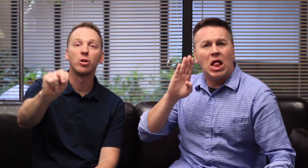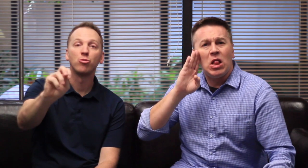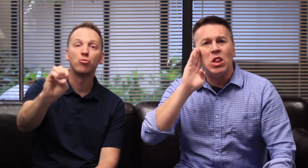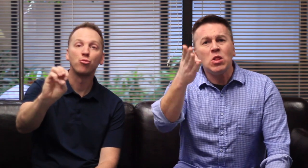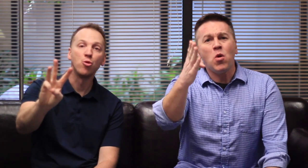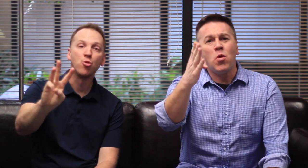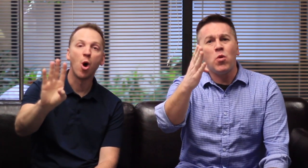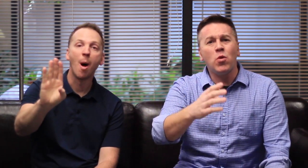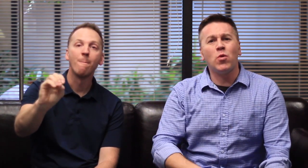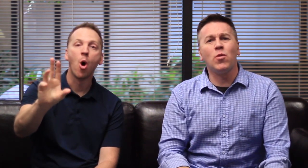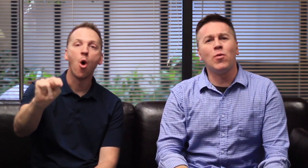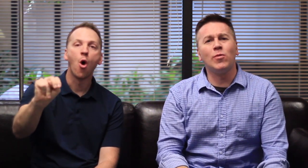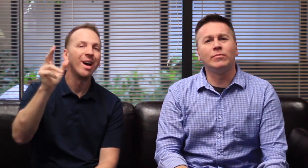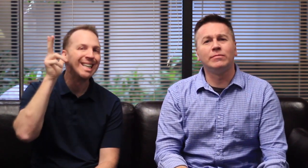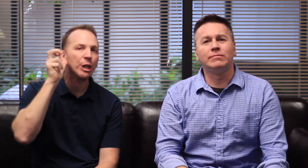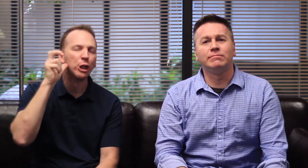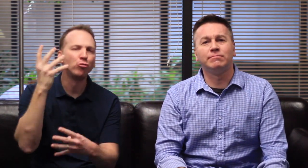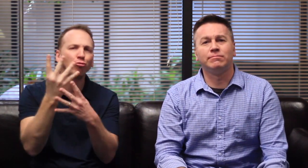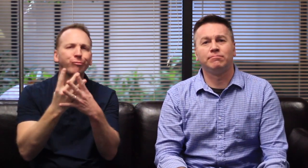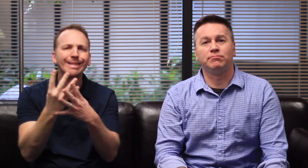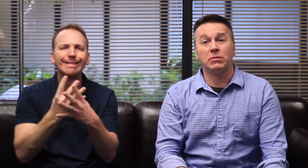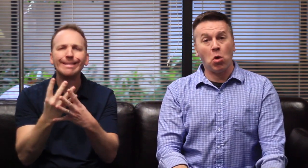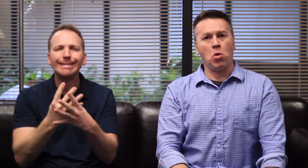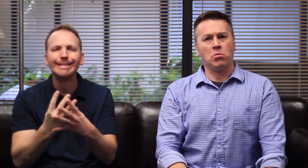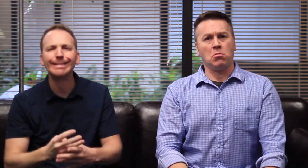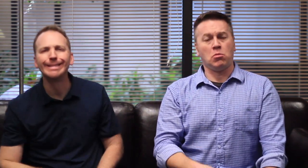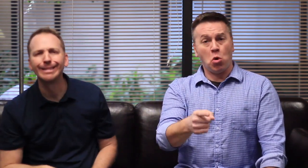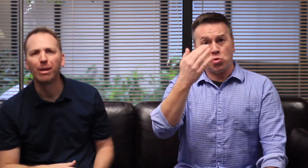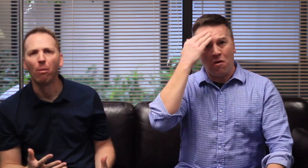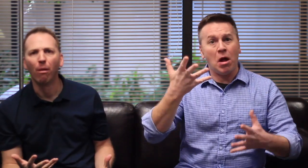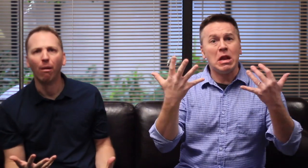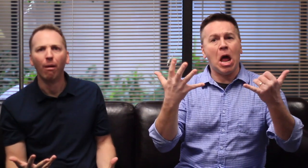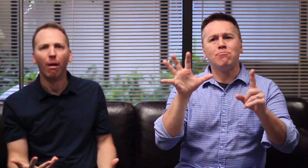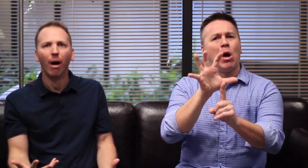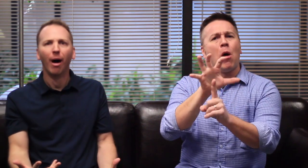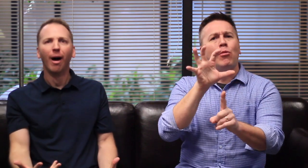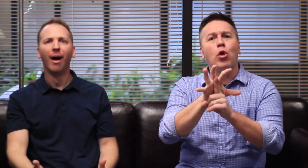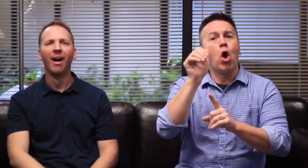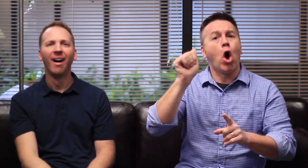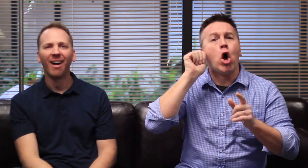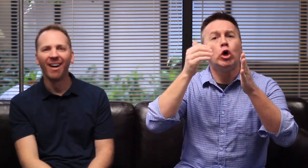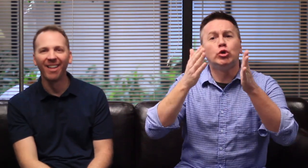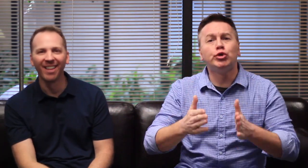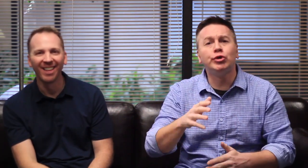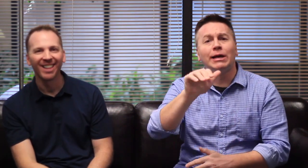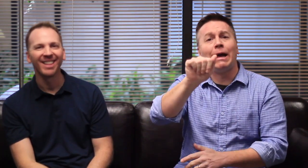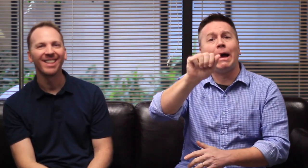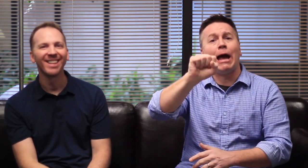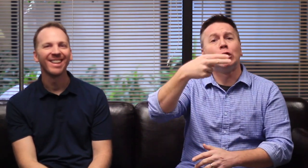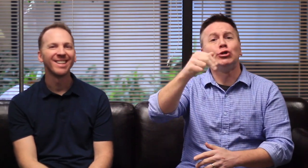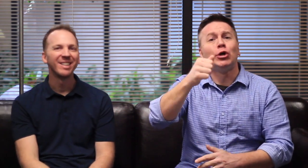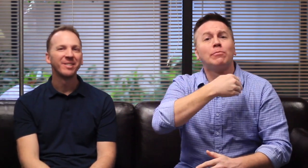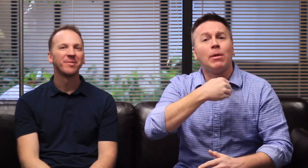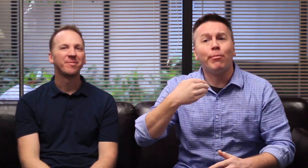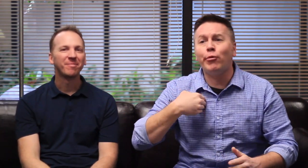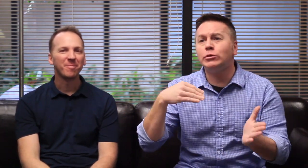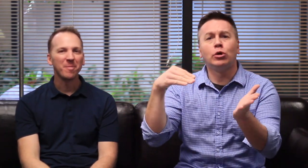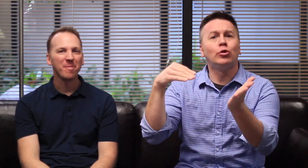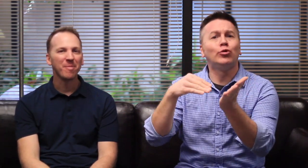Hey, everybody! Newborn hearing screening! Oh, yeah! You know what's real popular with audiologists and ASHA members